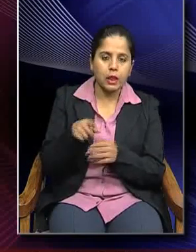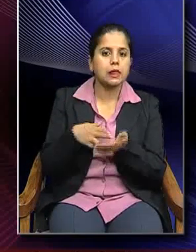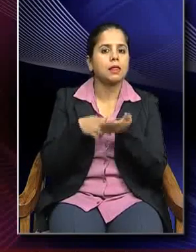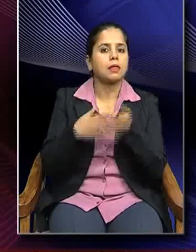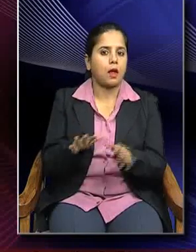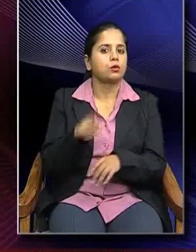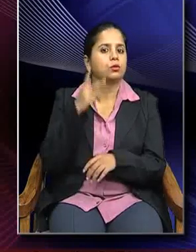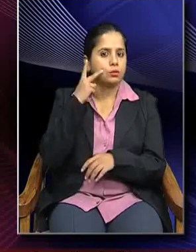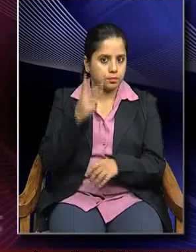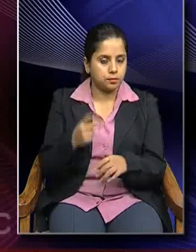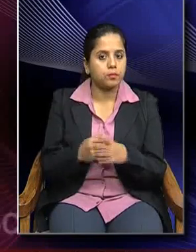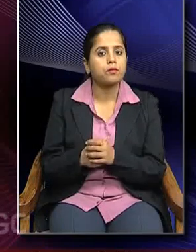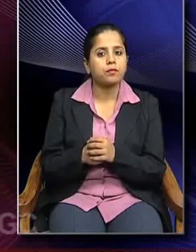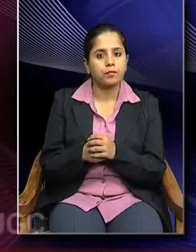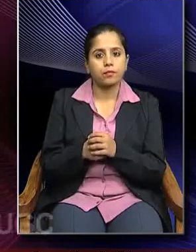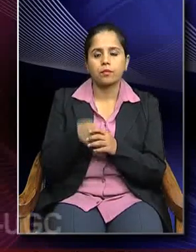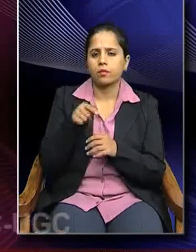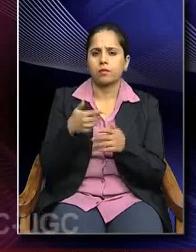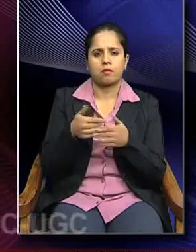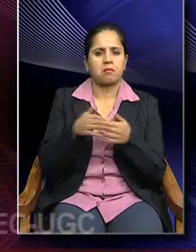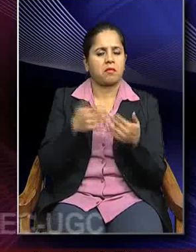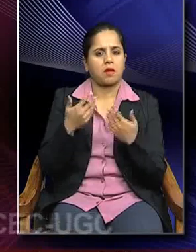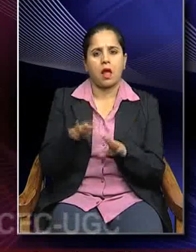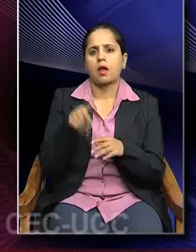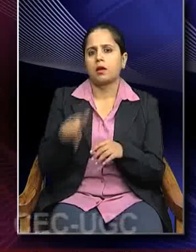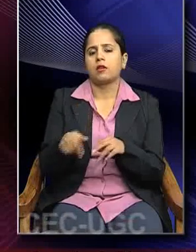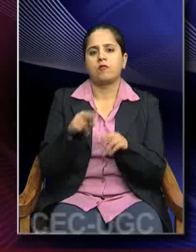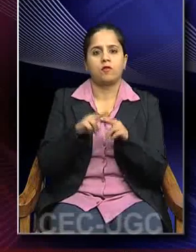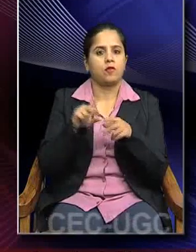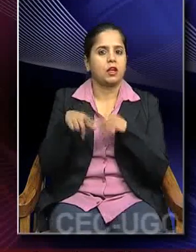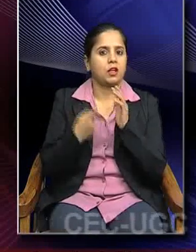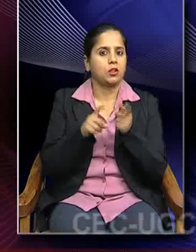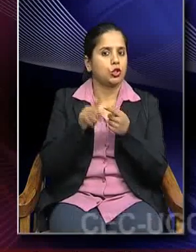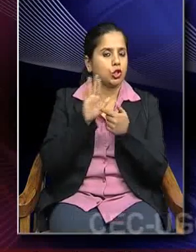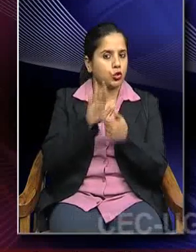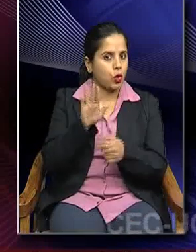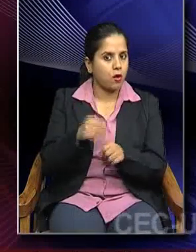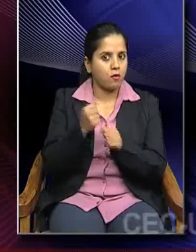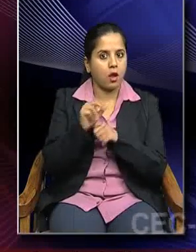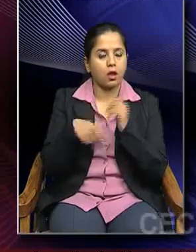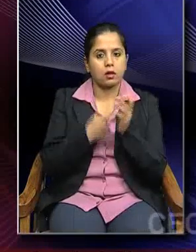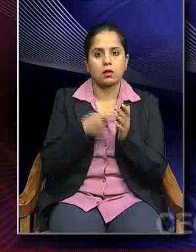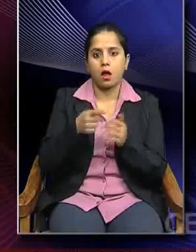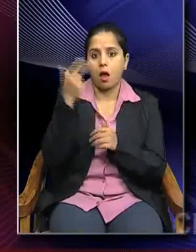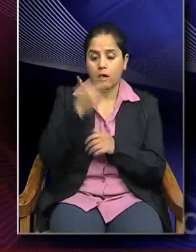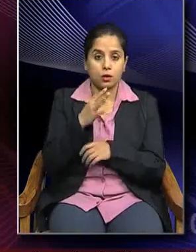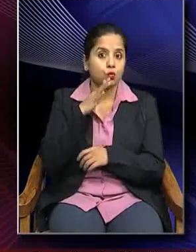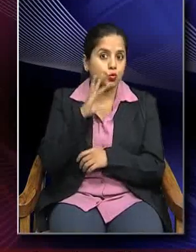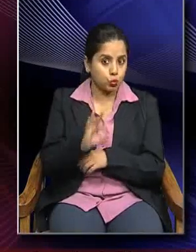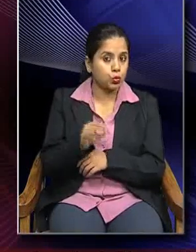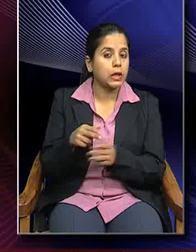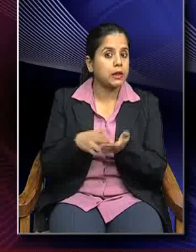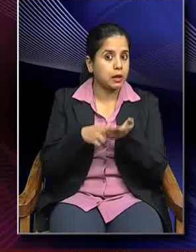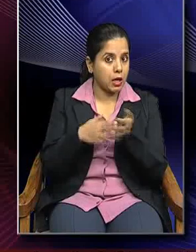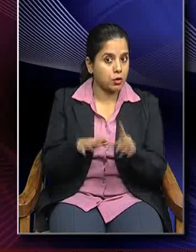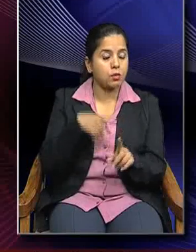So, whatever features are depicted in Gandhar art are realistic, natural